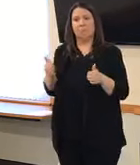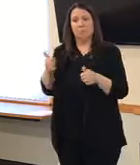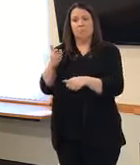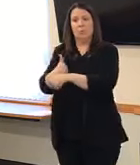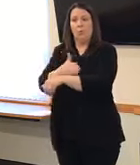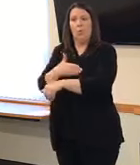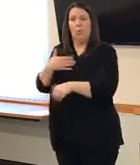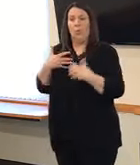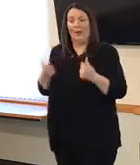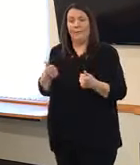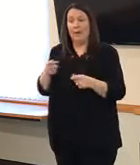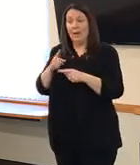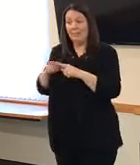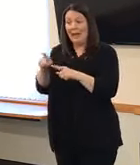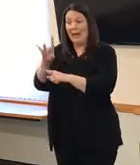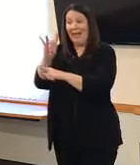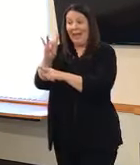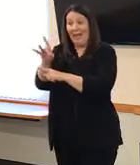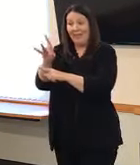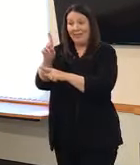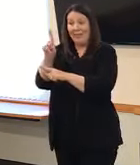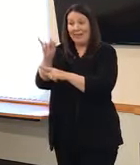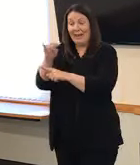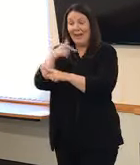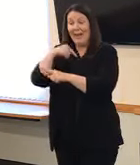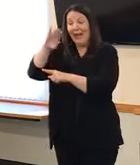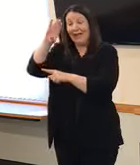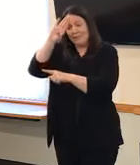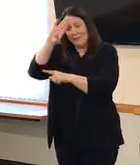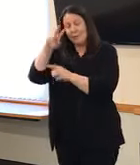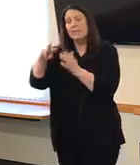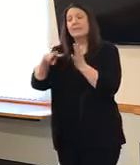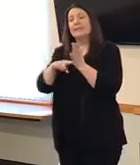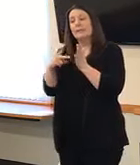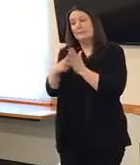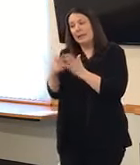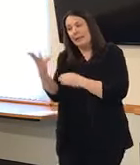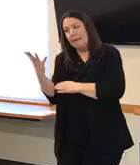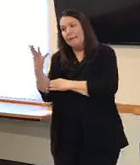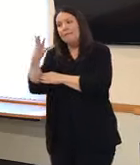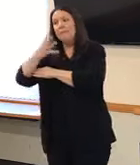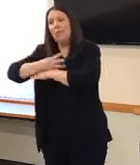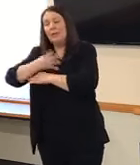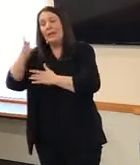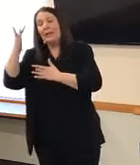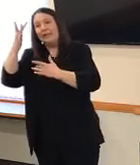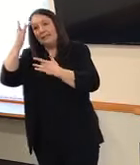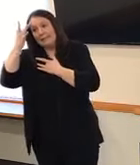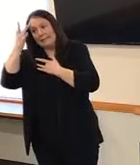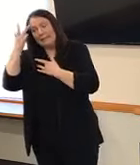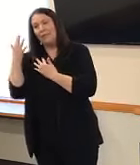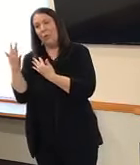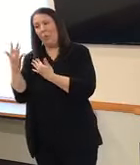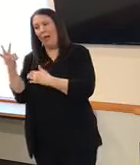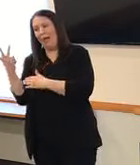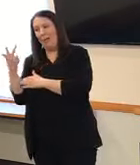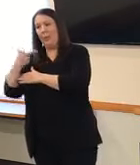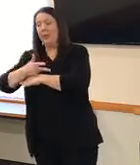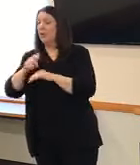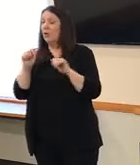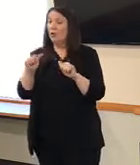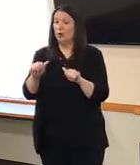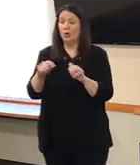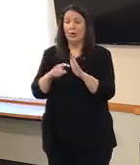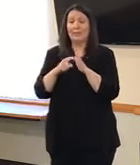then I still would not be out of isolation. It takes me another four days to break my fever. It'll be three days after that. So really it could be up to